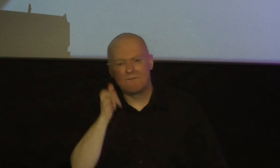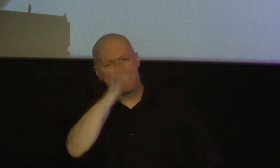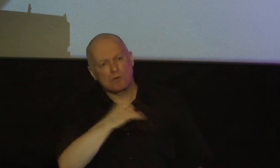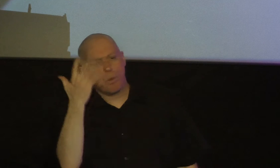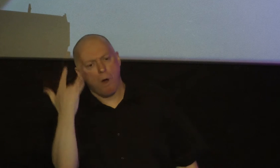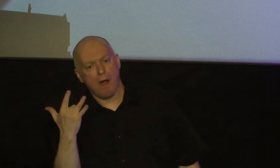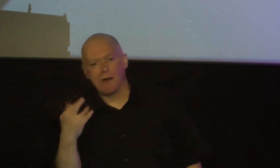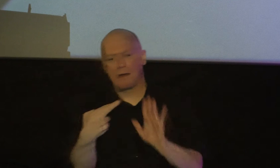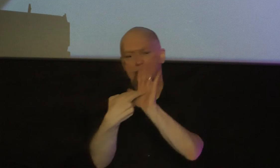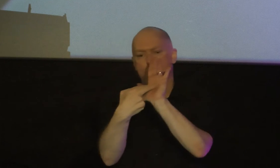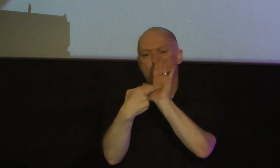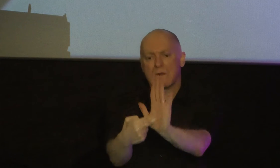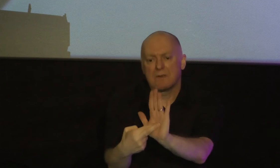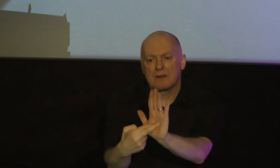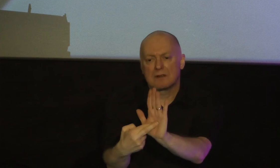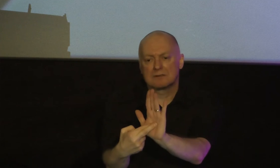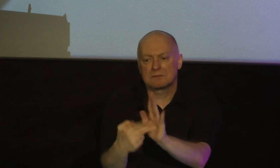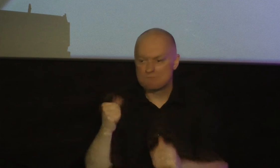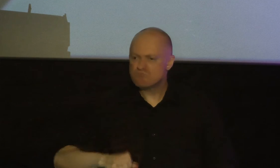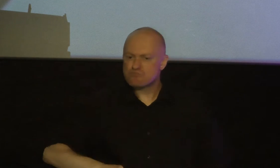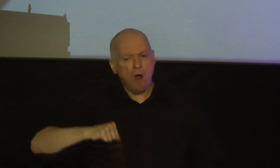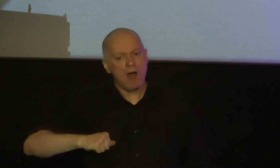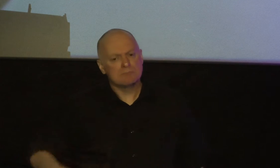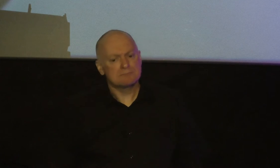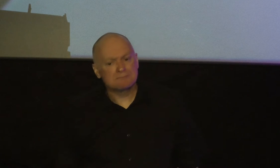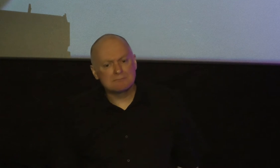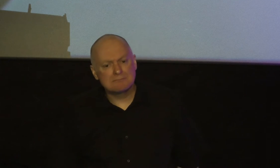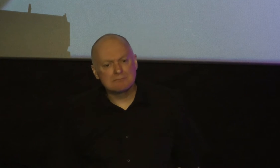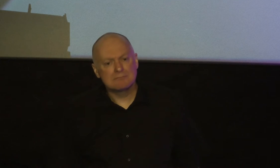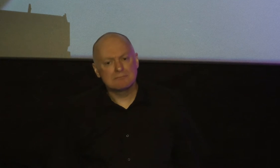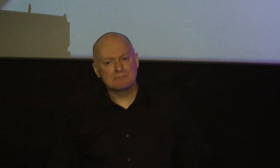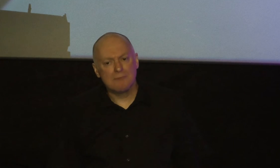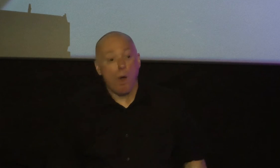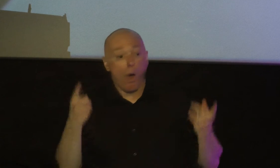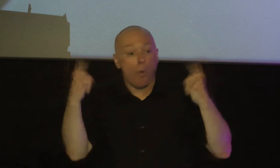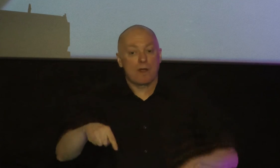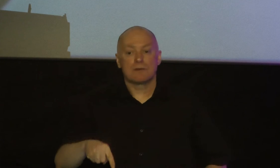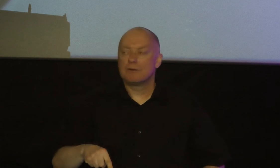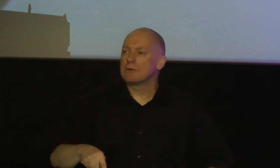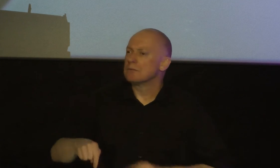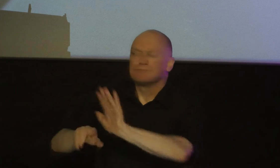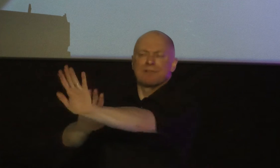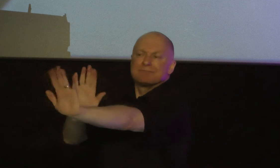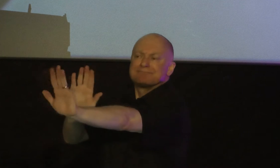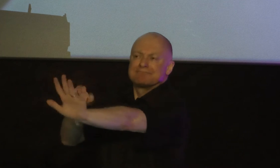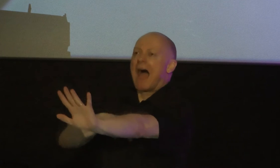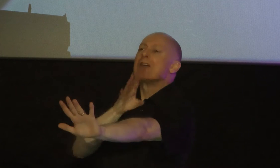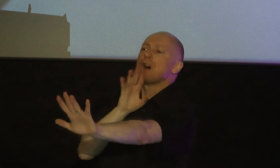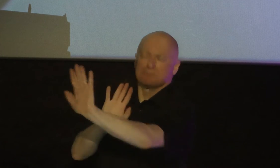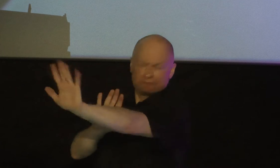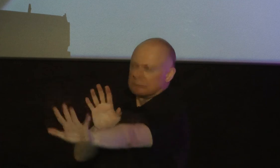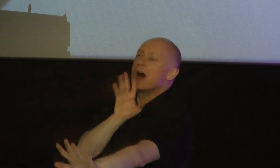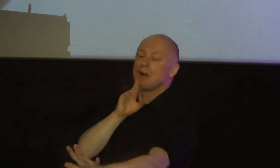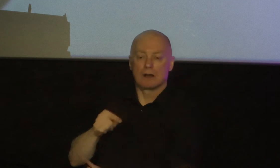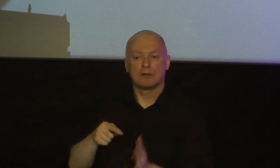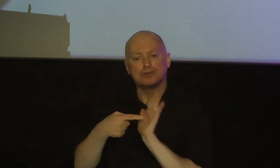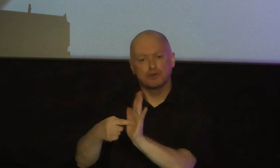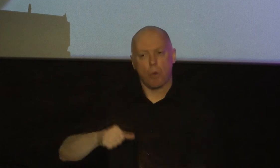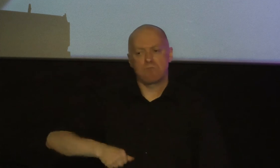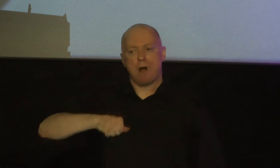reveals it reveals pride to speak before listening is foolish because it reveals pride and it's a heart that says